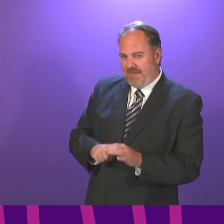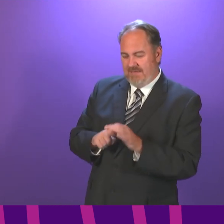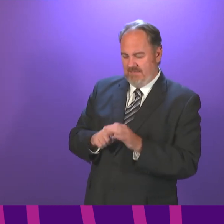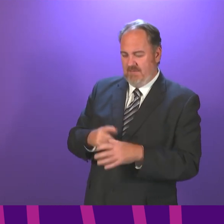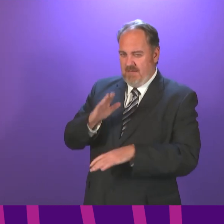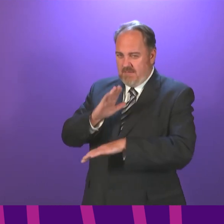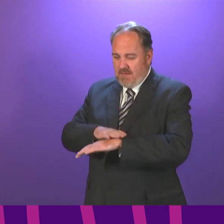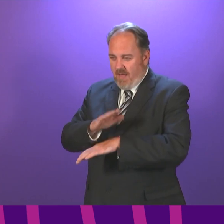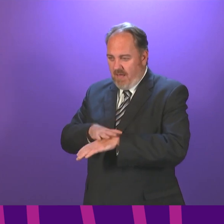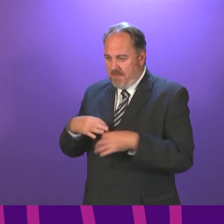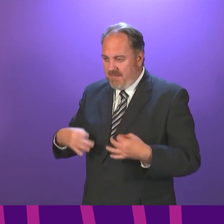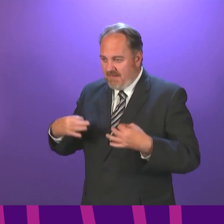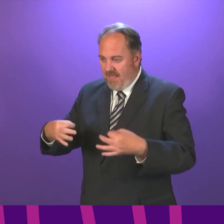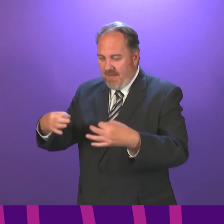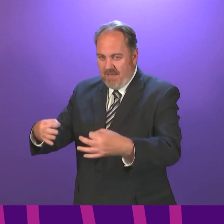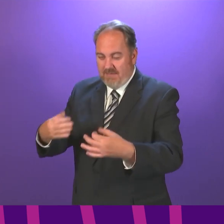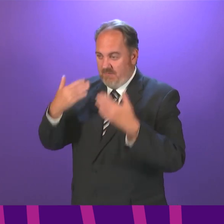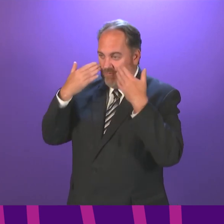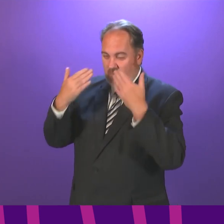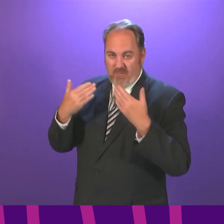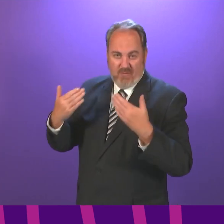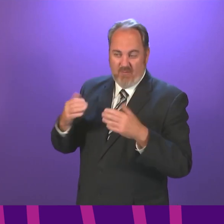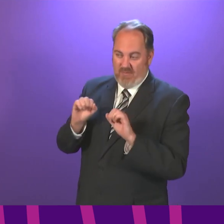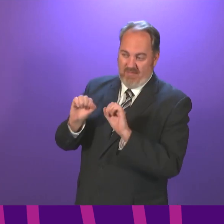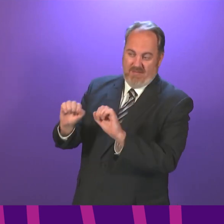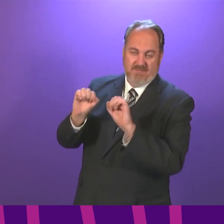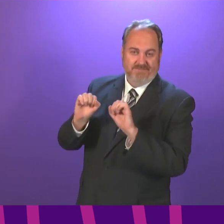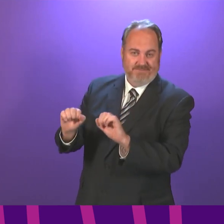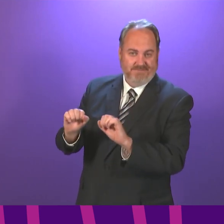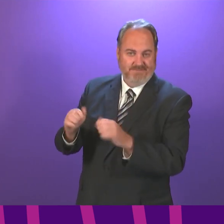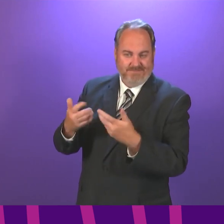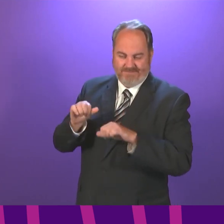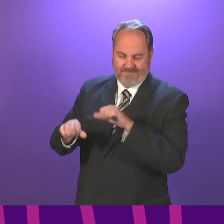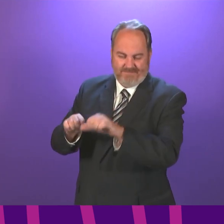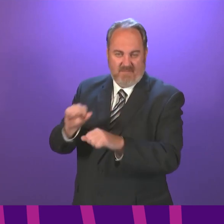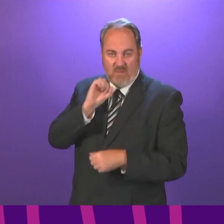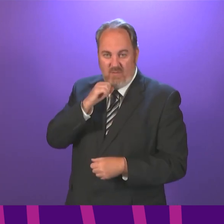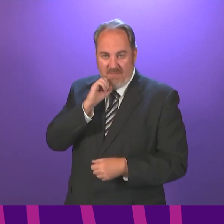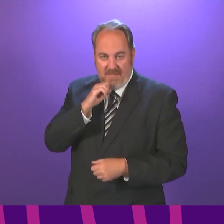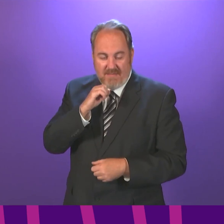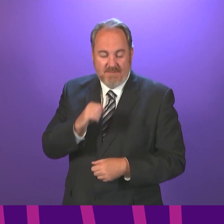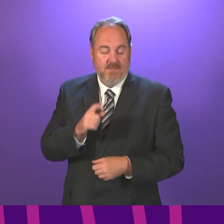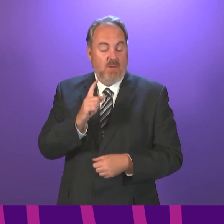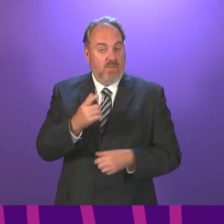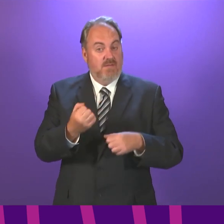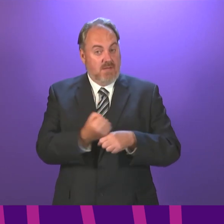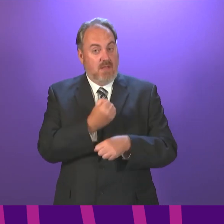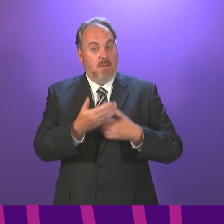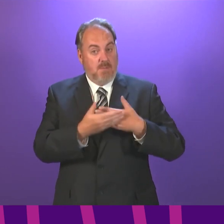test and the reporting of the test to allow proper analysis and reporting. There has been further work